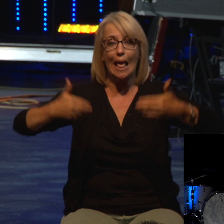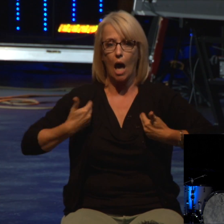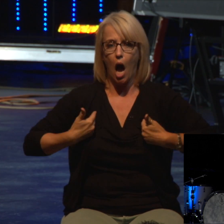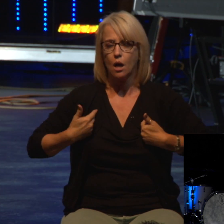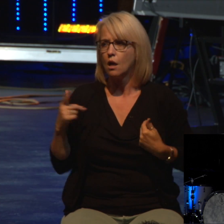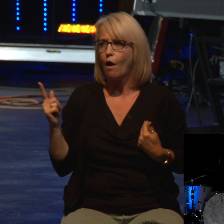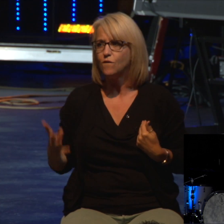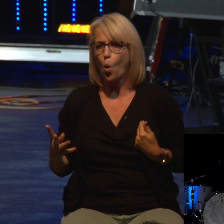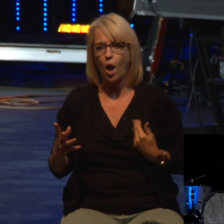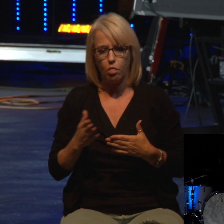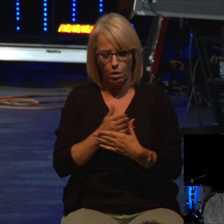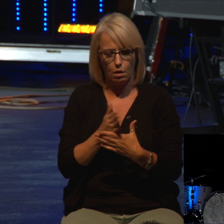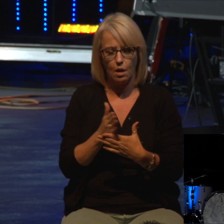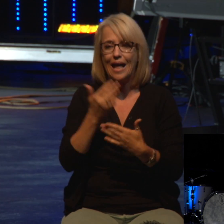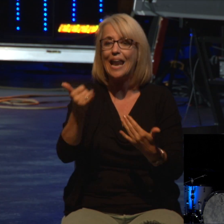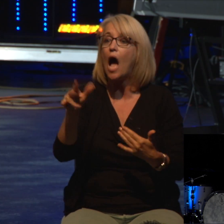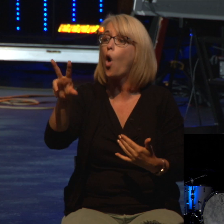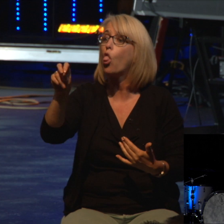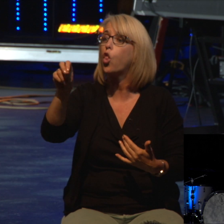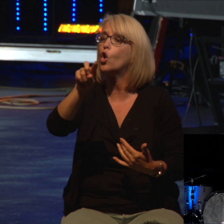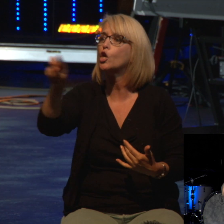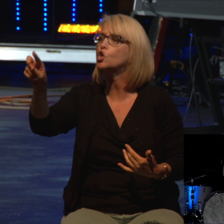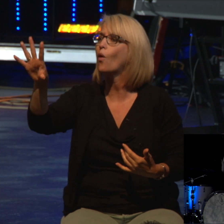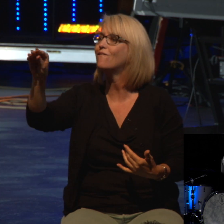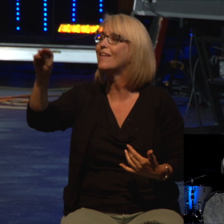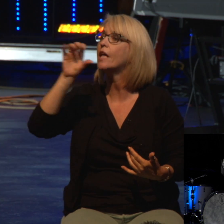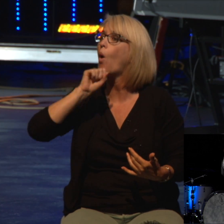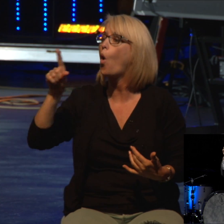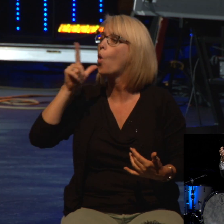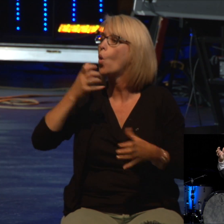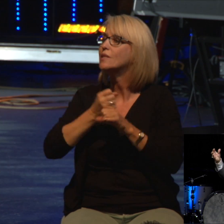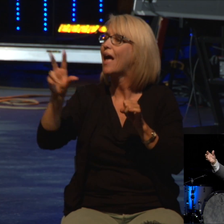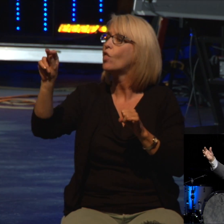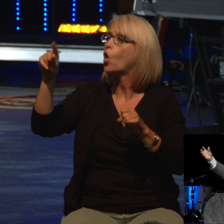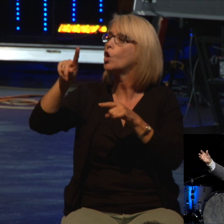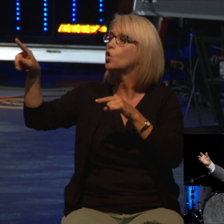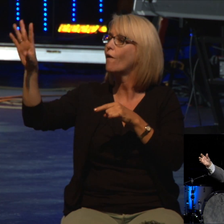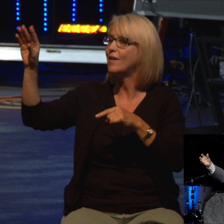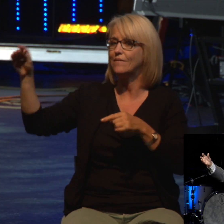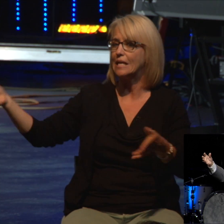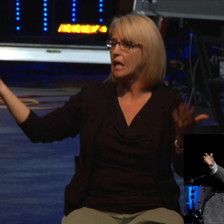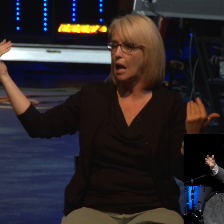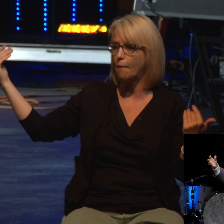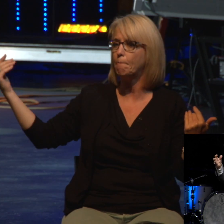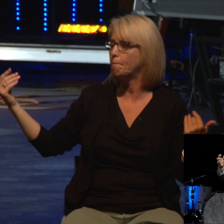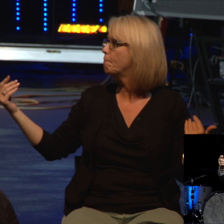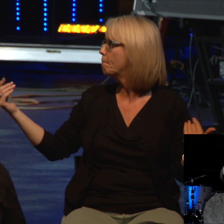the ages of 30 and 50 you stand up would you real quickly here that